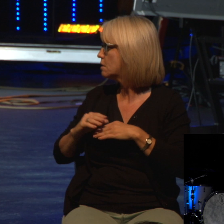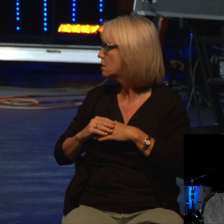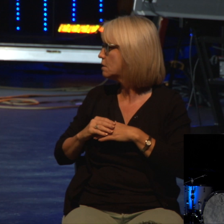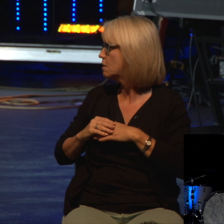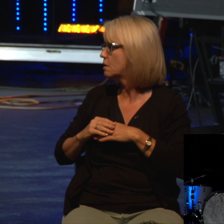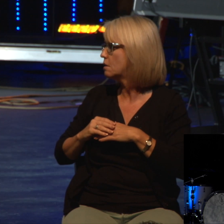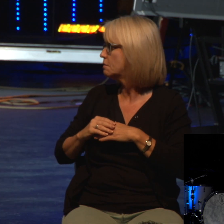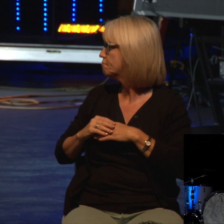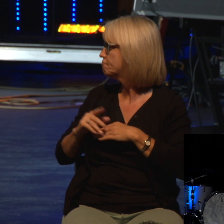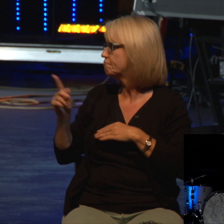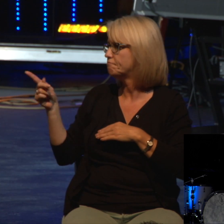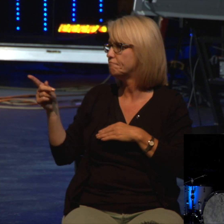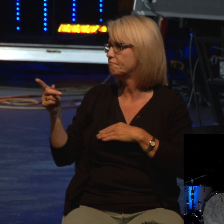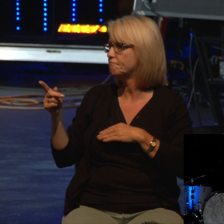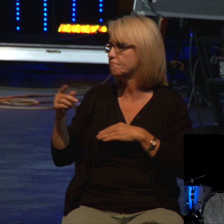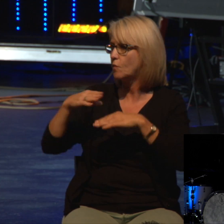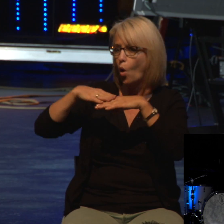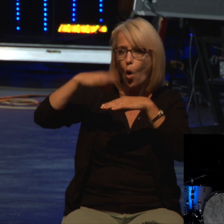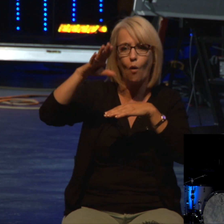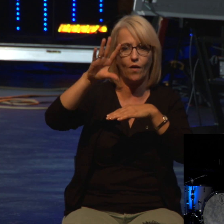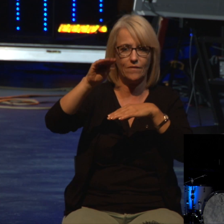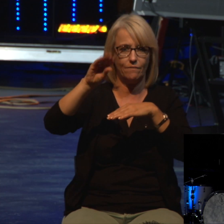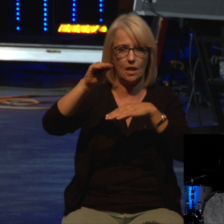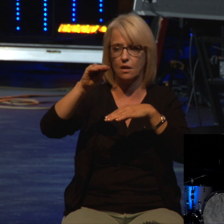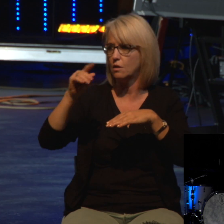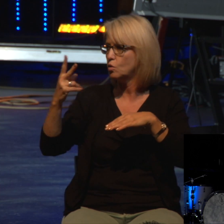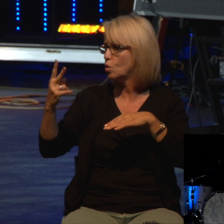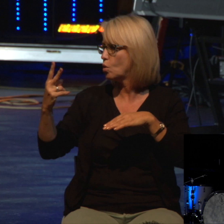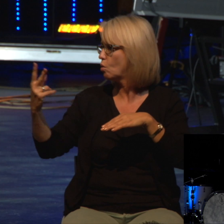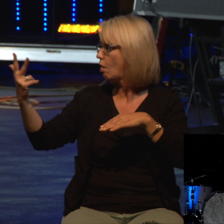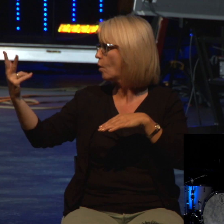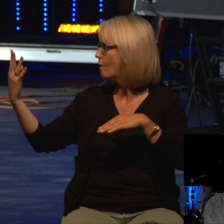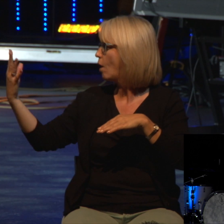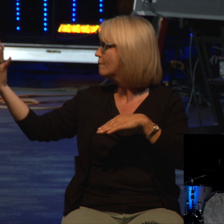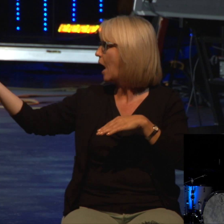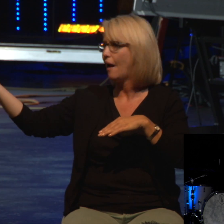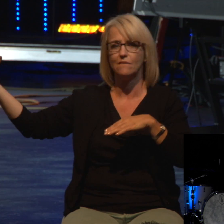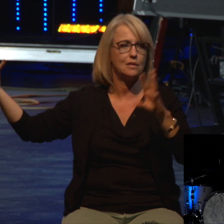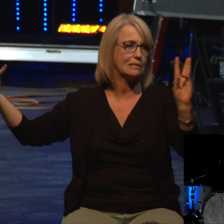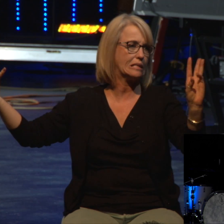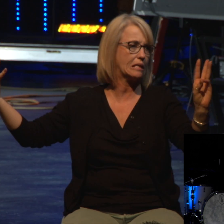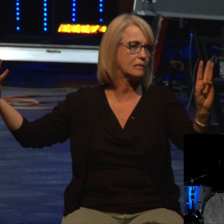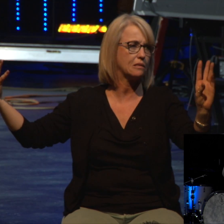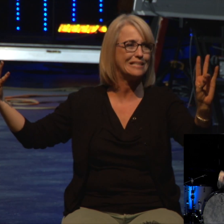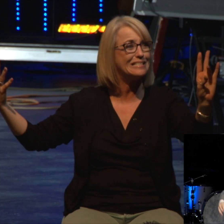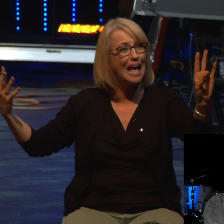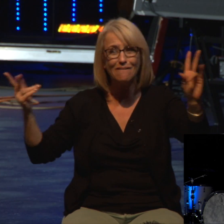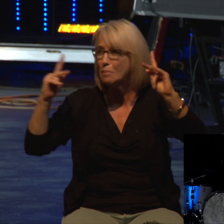I see 2 3 4 5 6 or 7 out of this entire